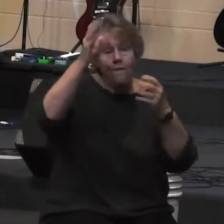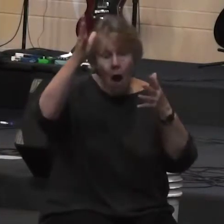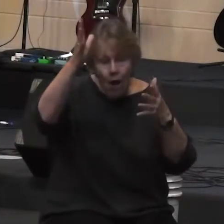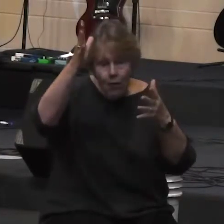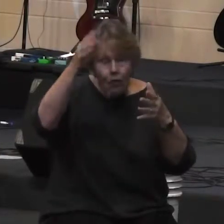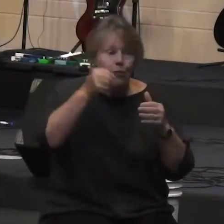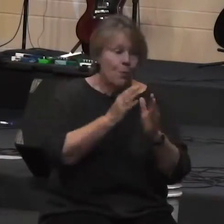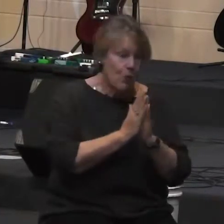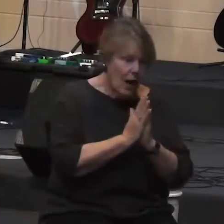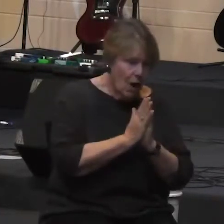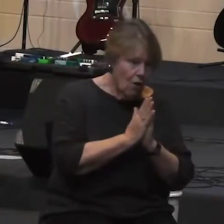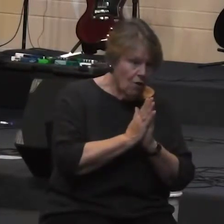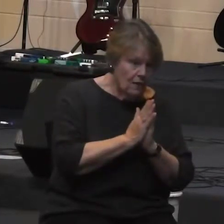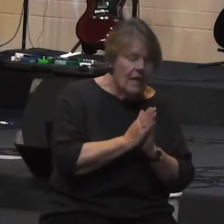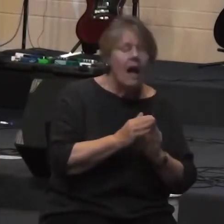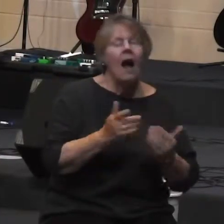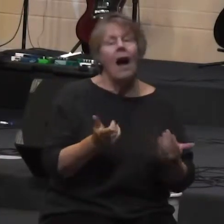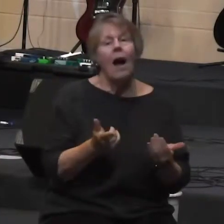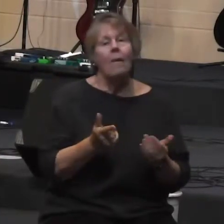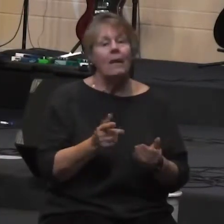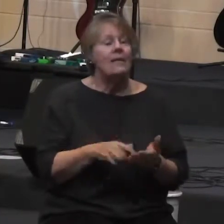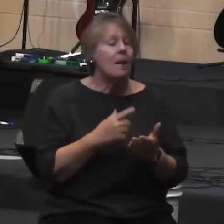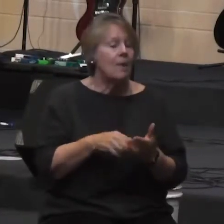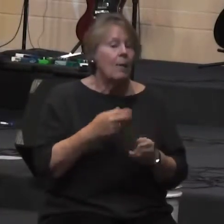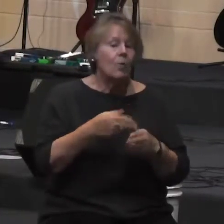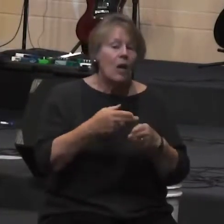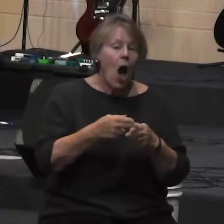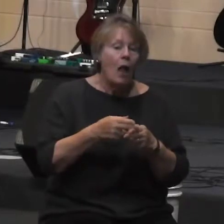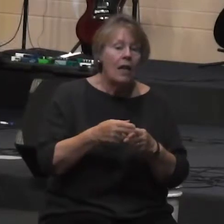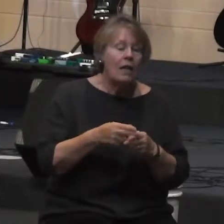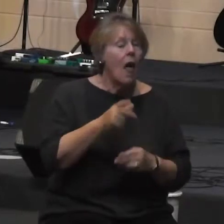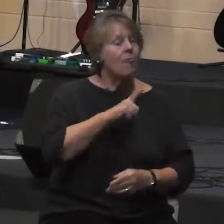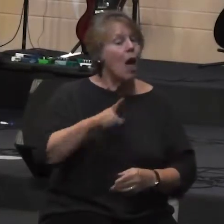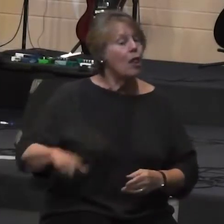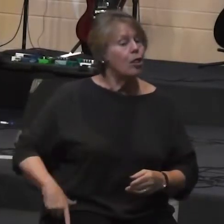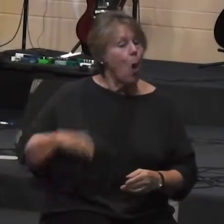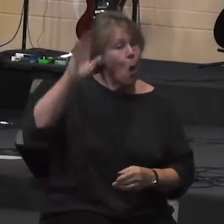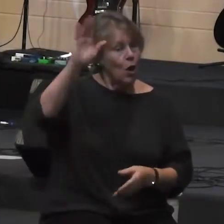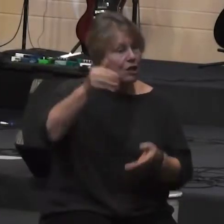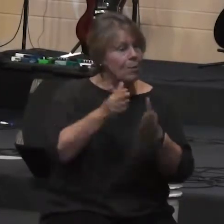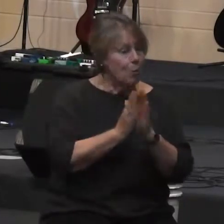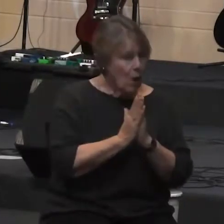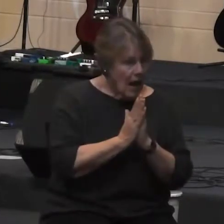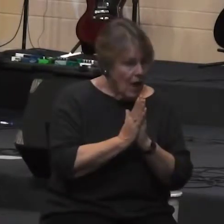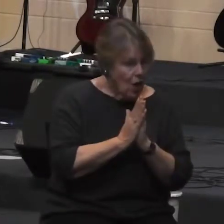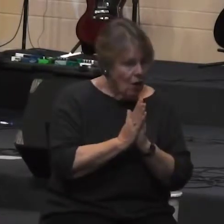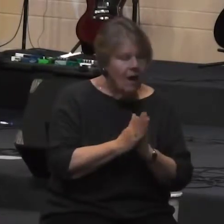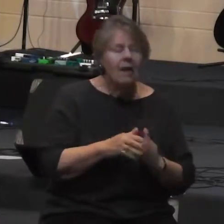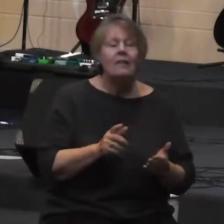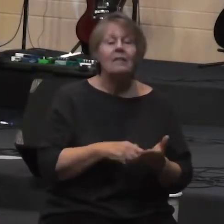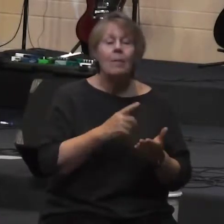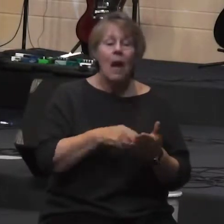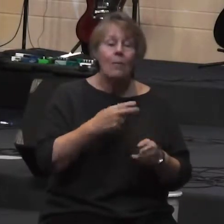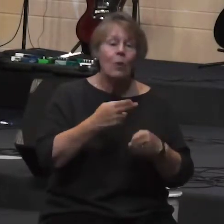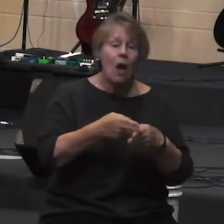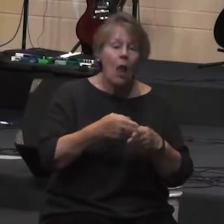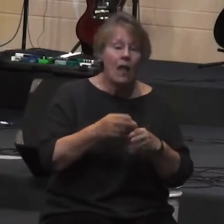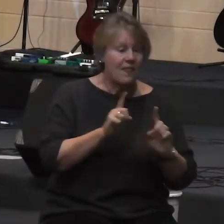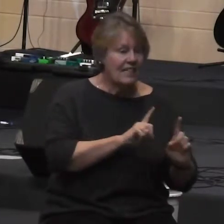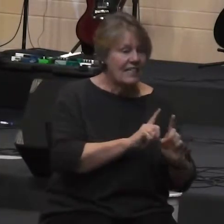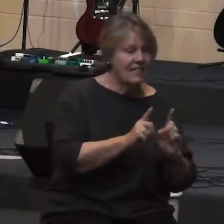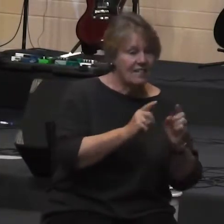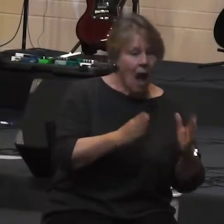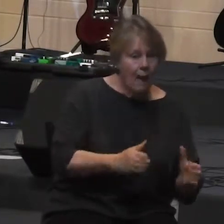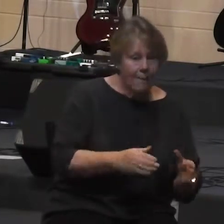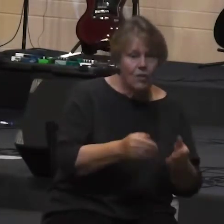words of the prayer Jesus gave. Sometimes we call it the Lord's Prayer because it was given to us by the Lord. Sometimes we call it the Disciples Prayer because